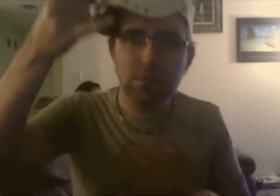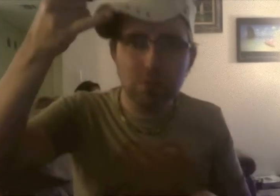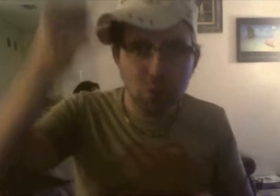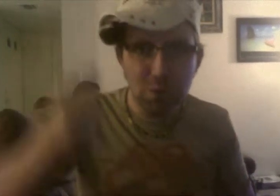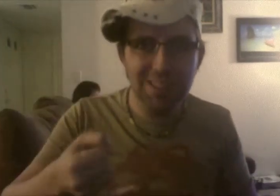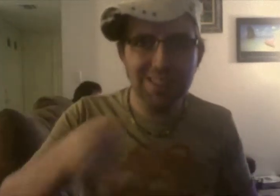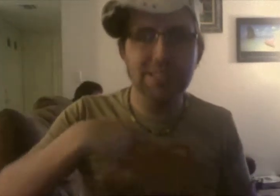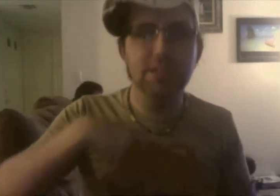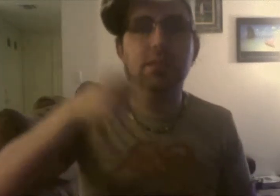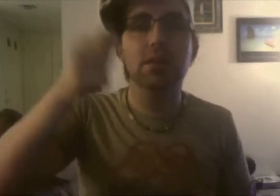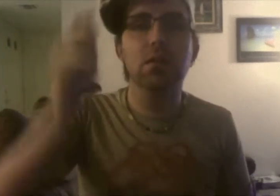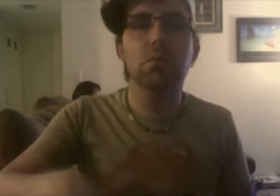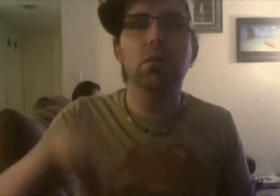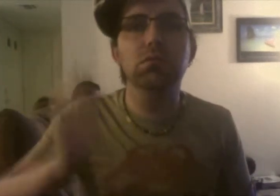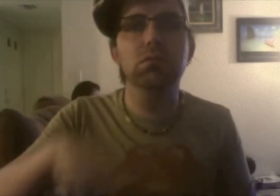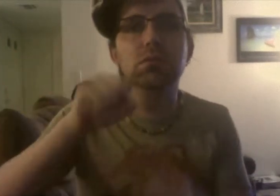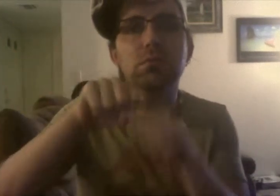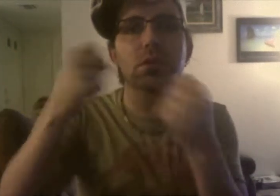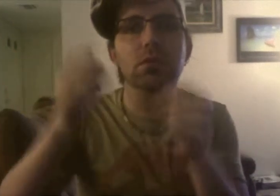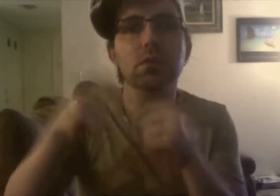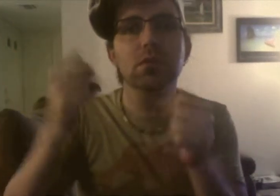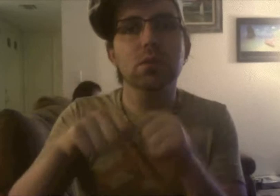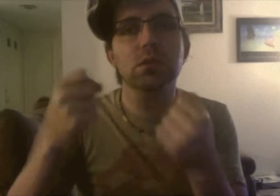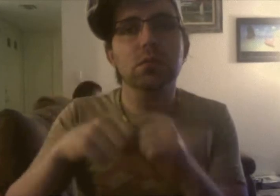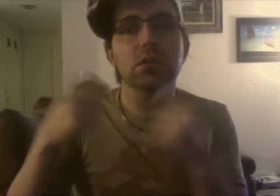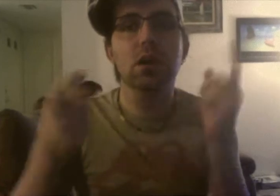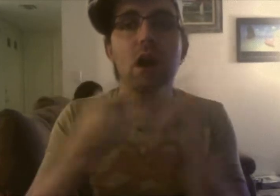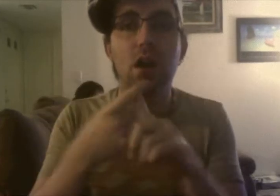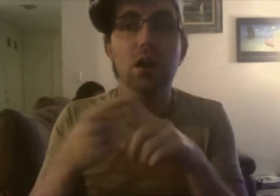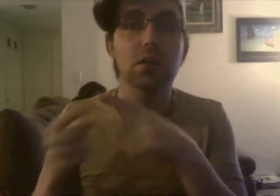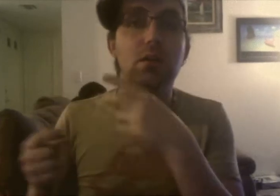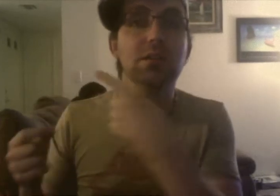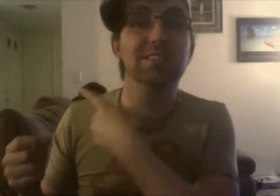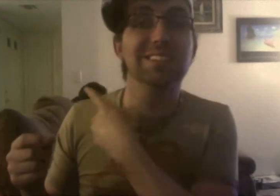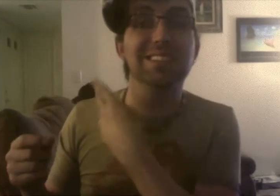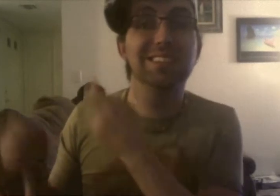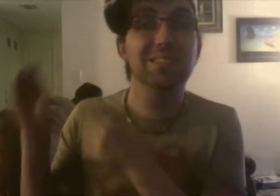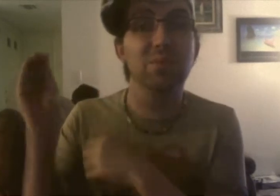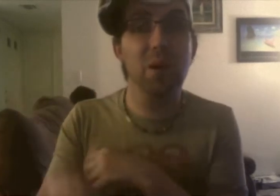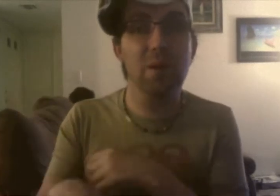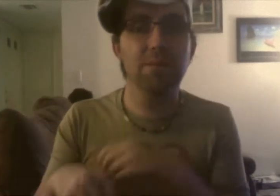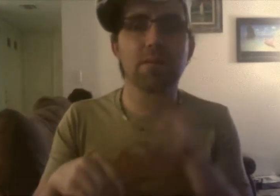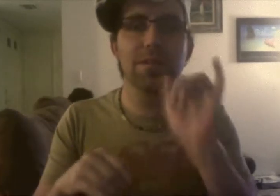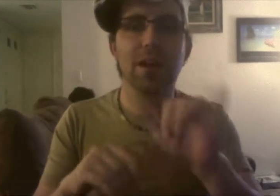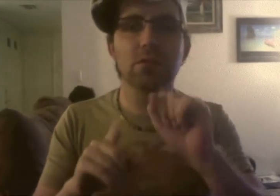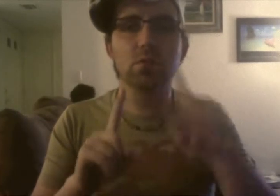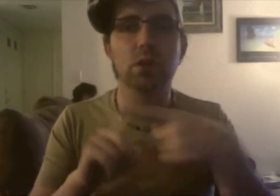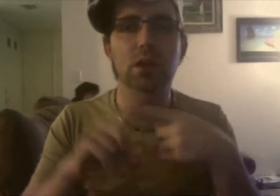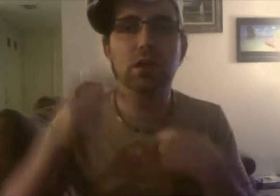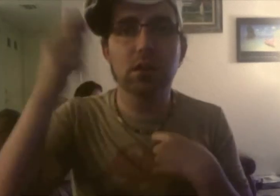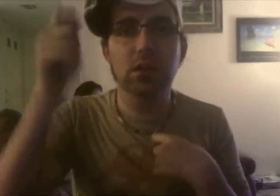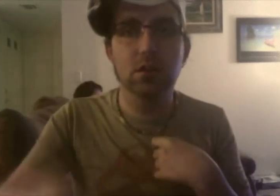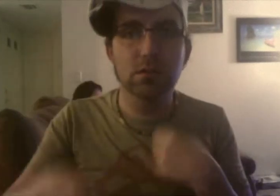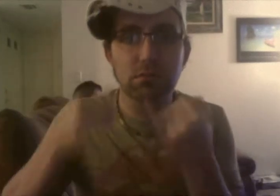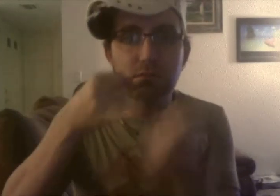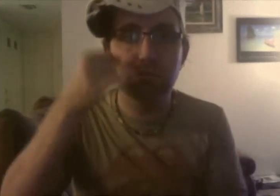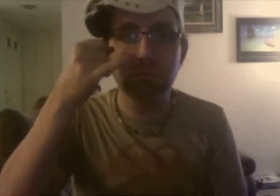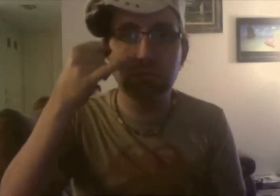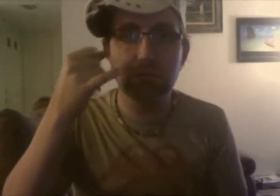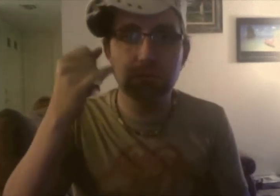mentioned that yet. We're going to drink and deny you. What? We have to make a choice to make things different. Why do you need 5-8?